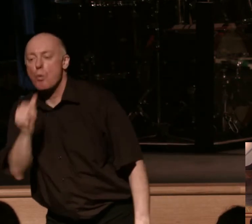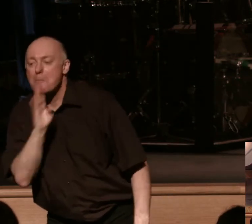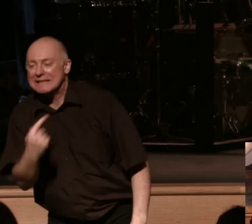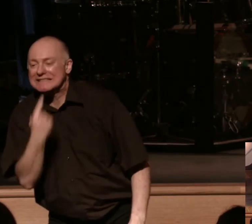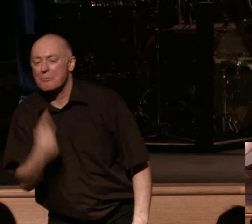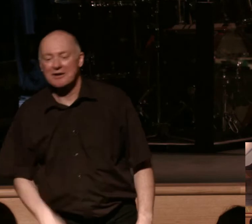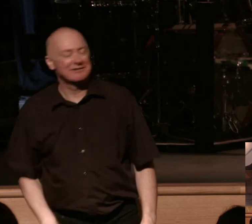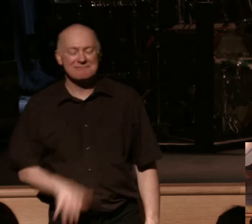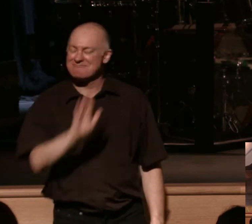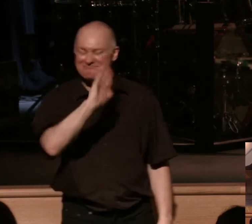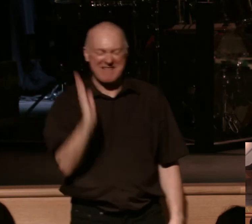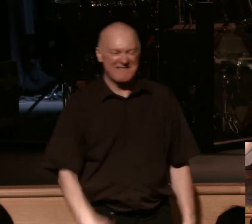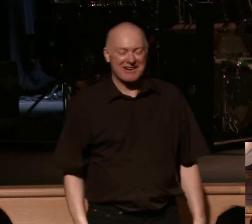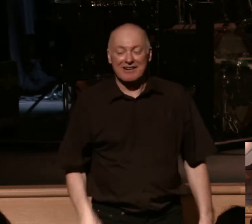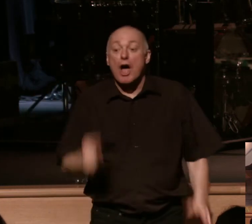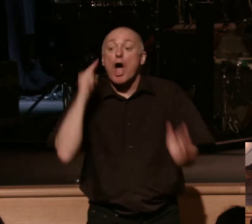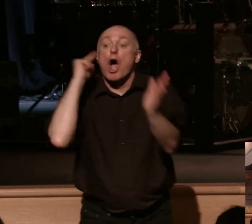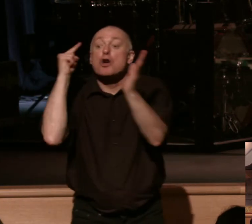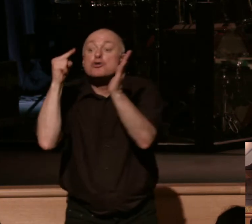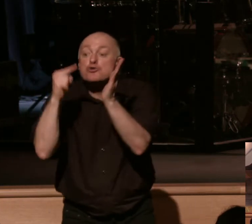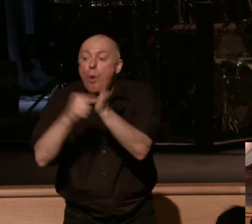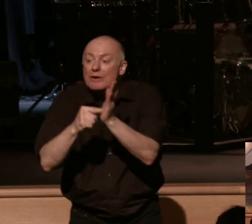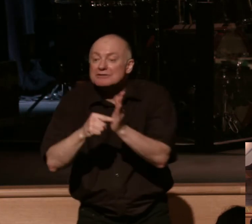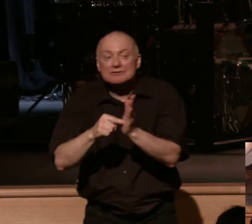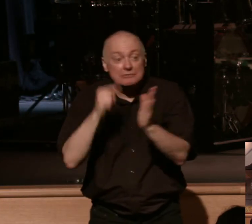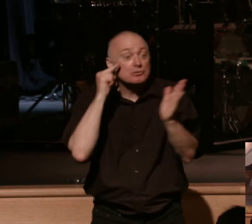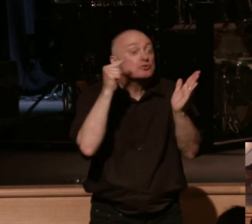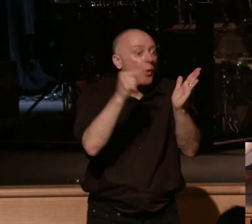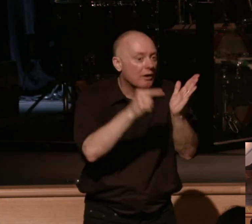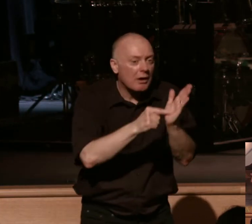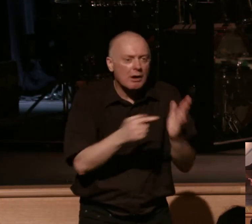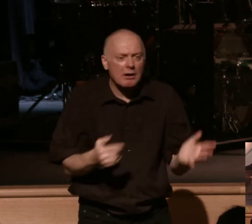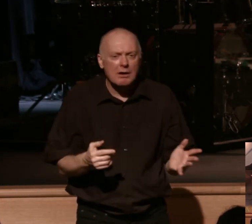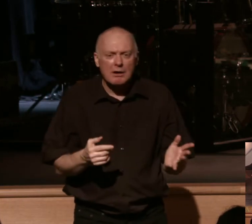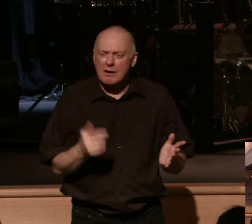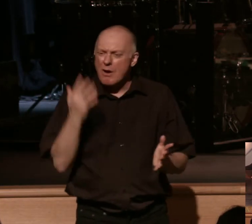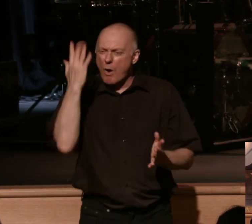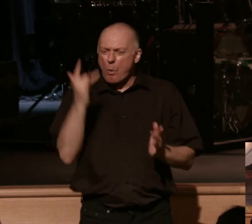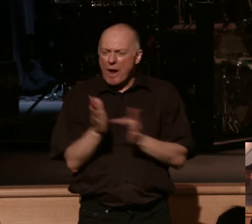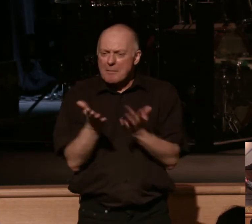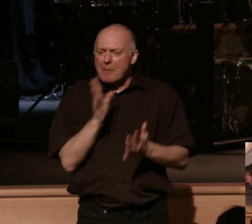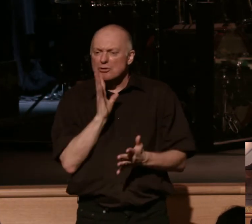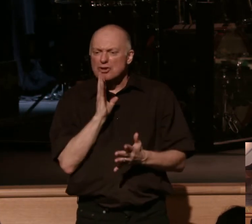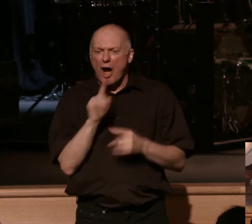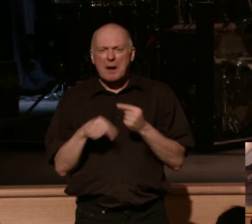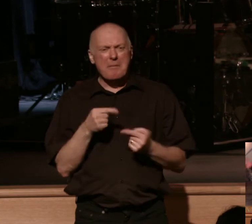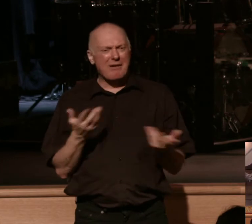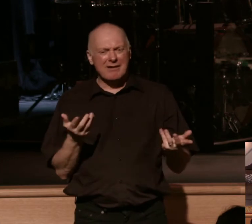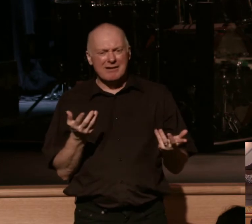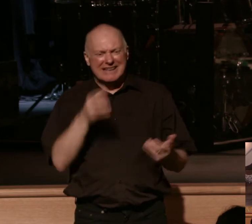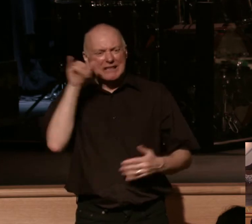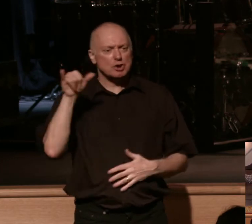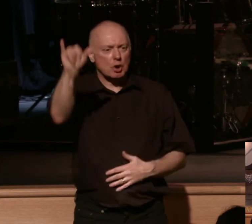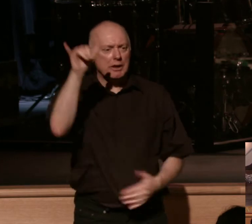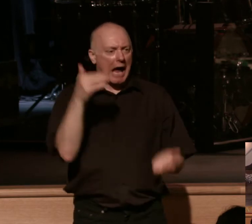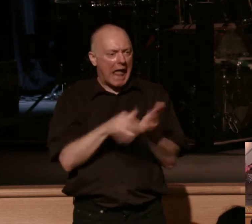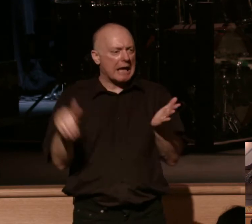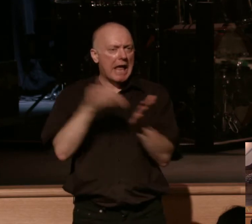amazing. And notice the application. Why does the Bible talk so much about this kind of stuff, of eternity, and thinking